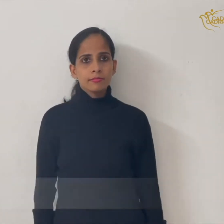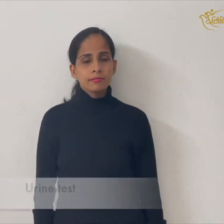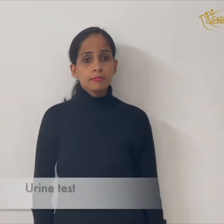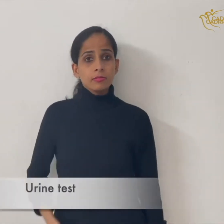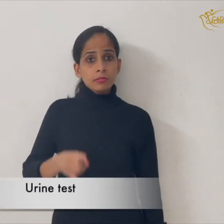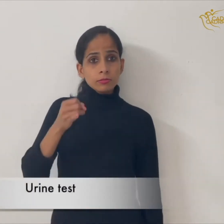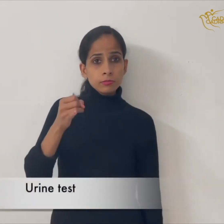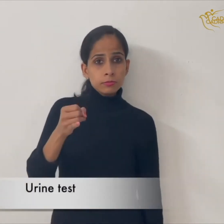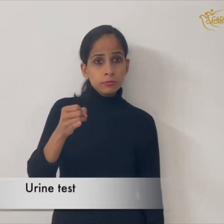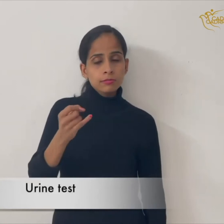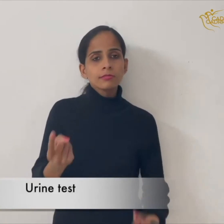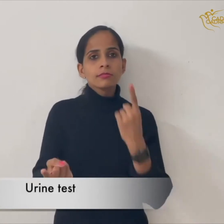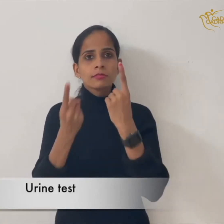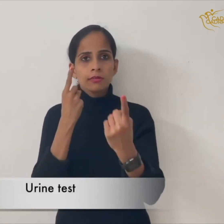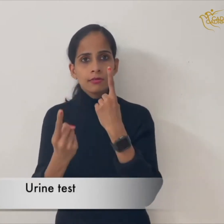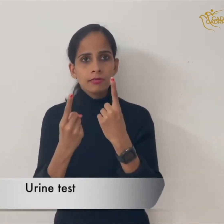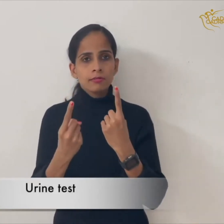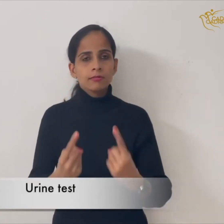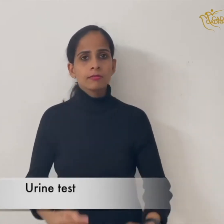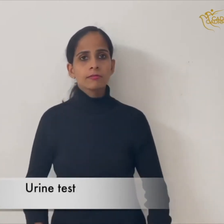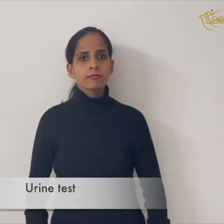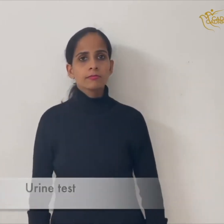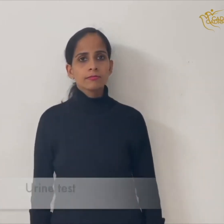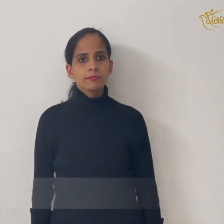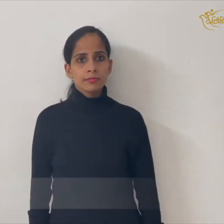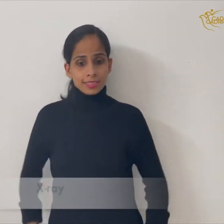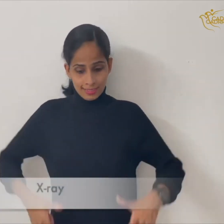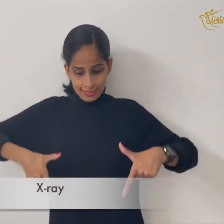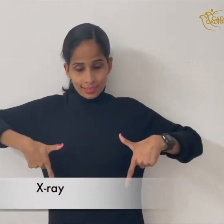urine test x-ray